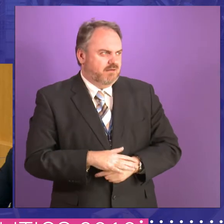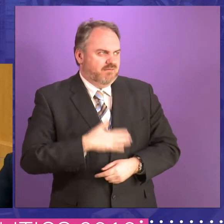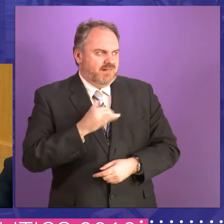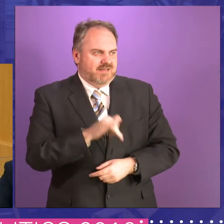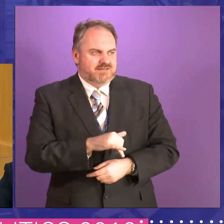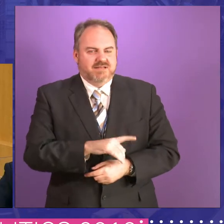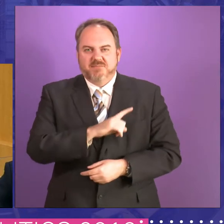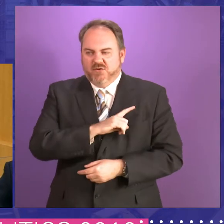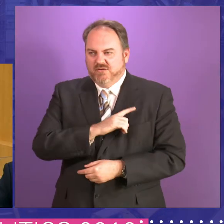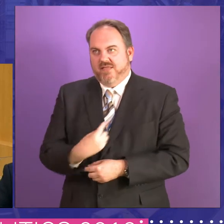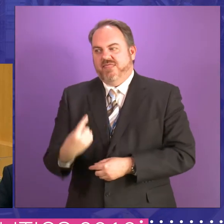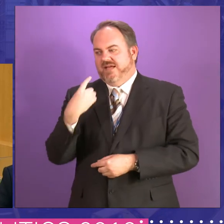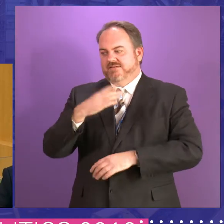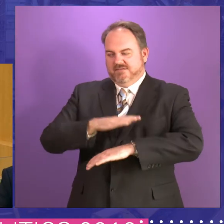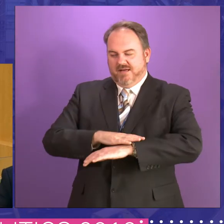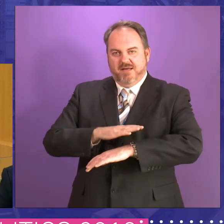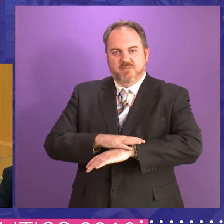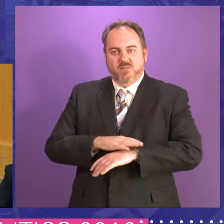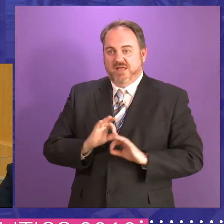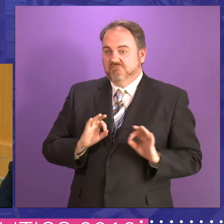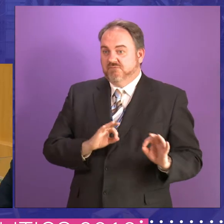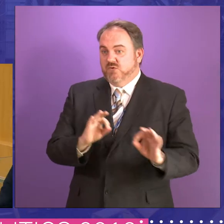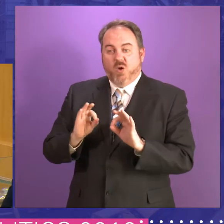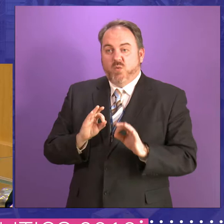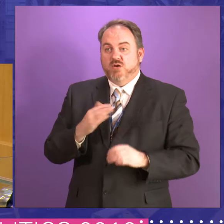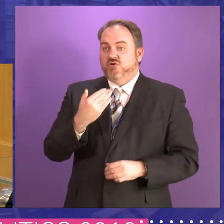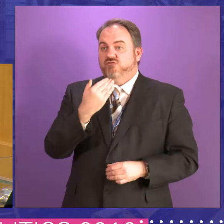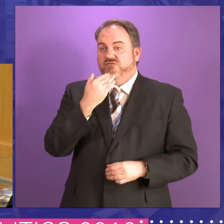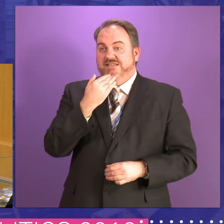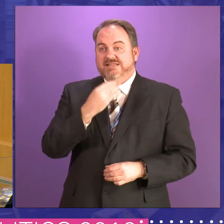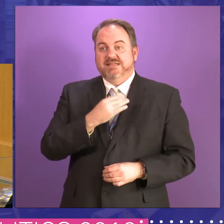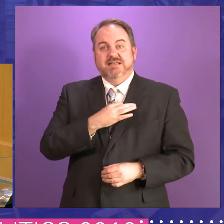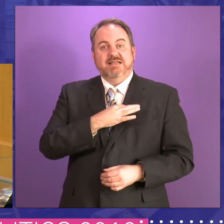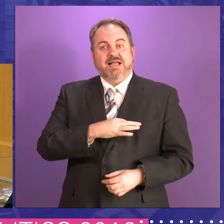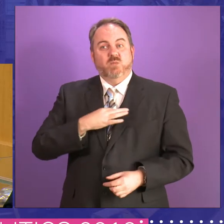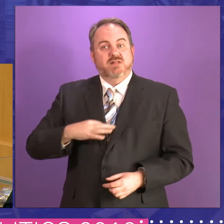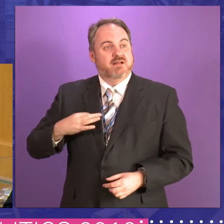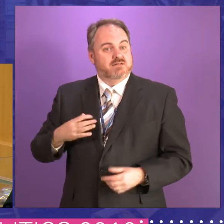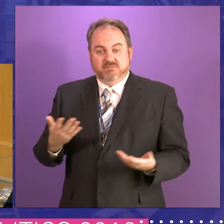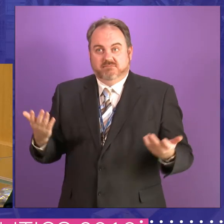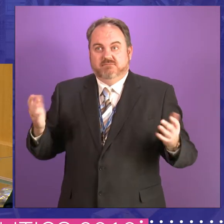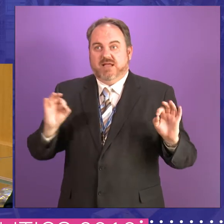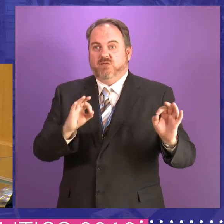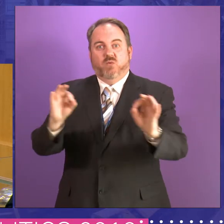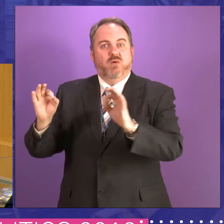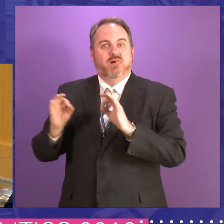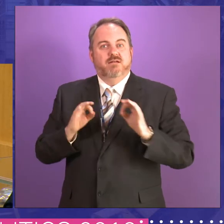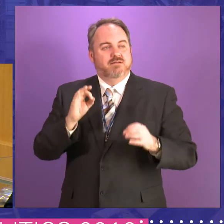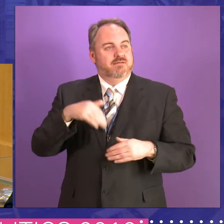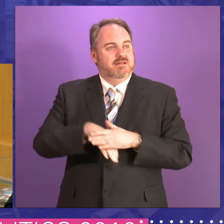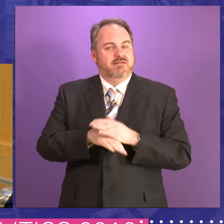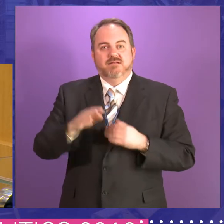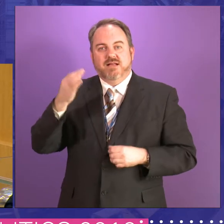because we had very, I don't think we had any Green councillors at that time. We now have Green councillors were really embedded